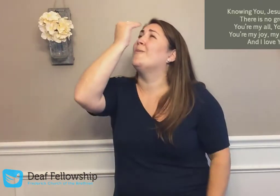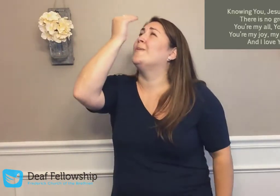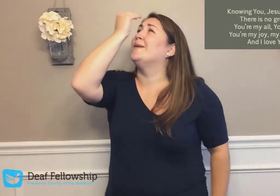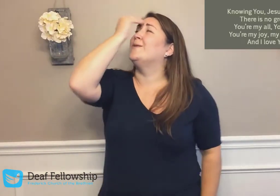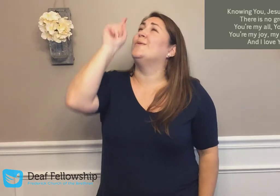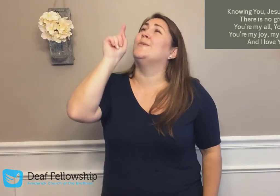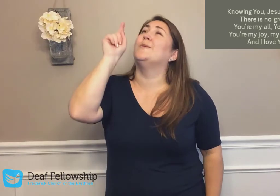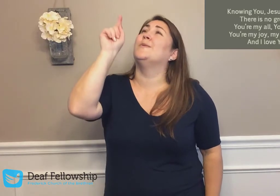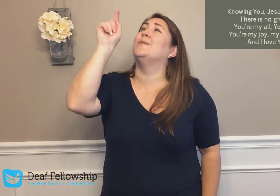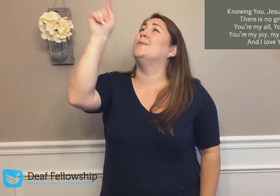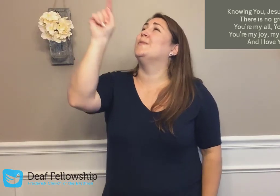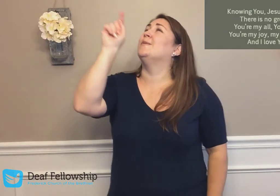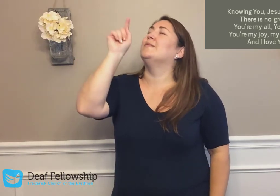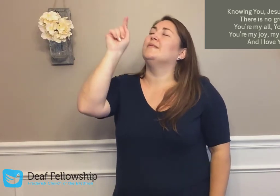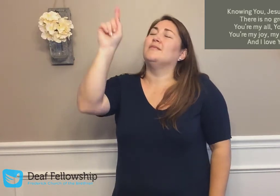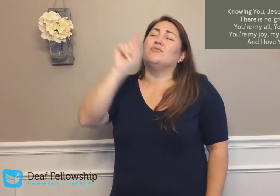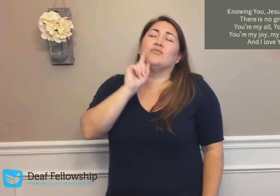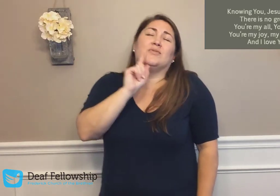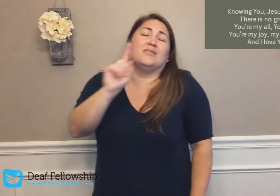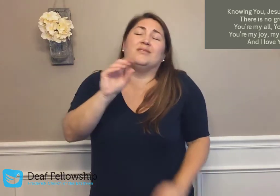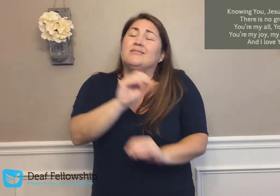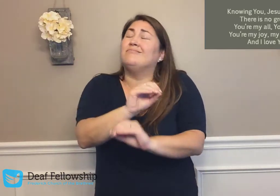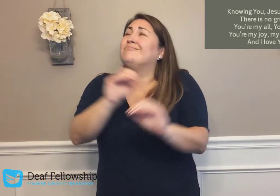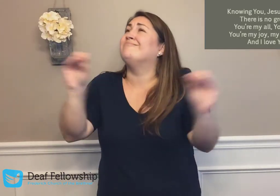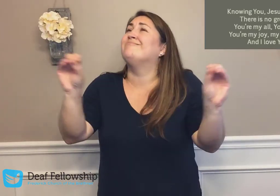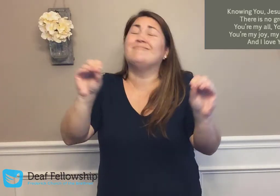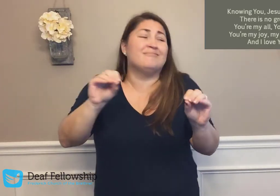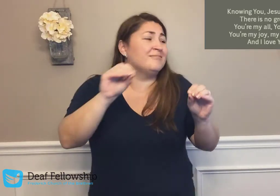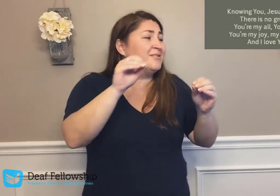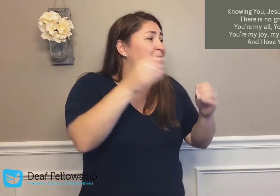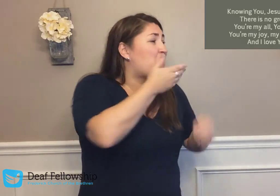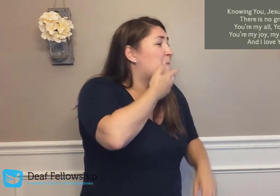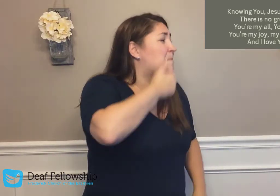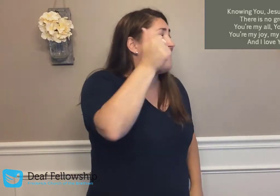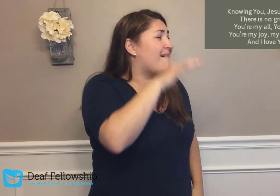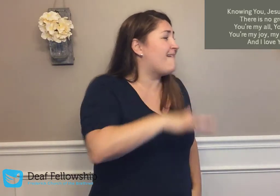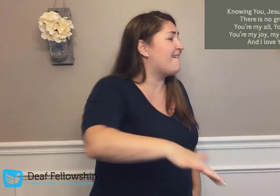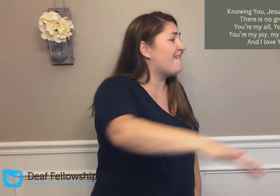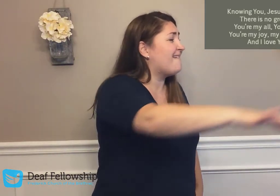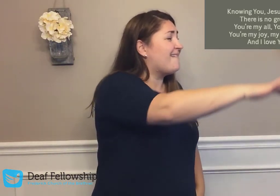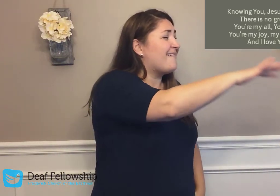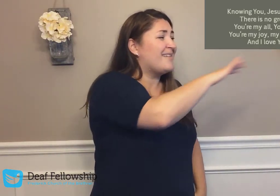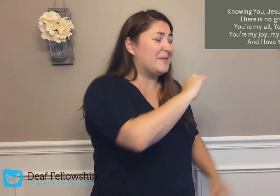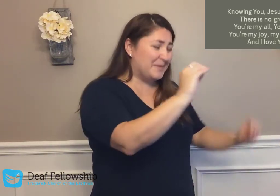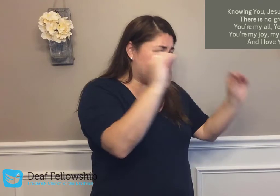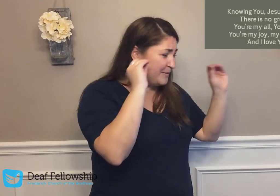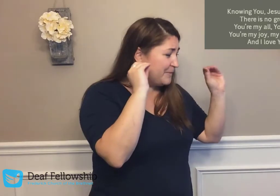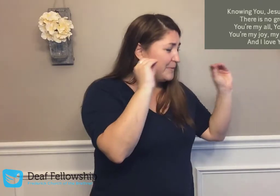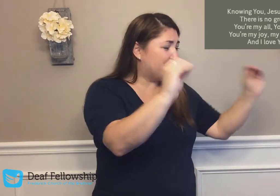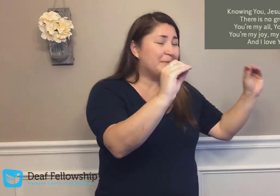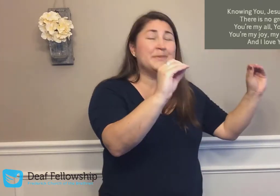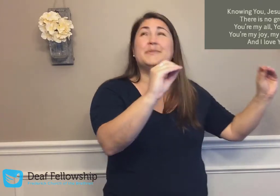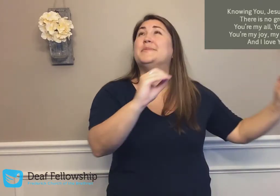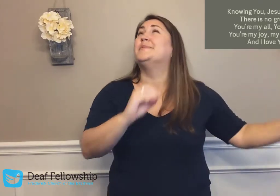You, there is no greater thing